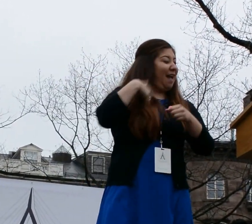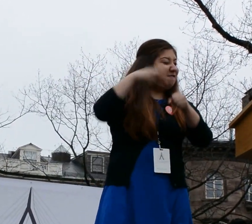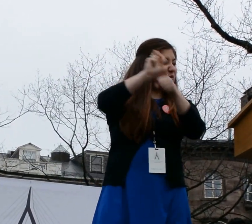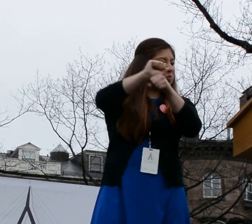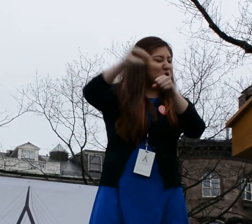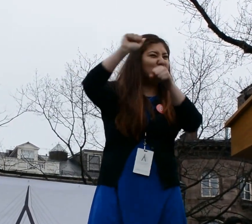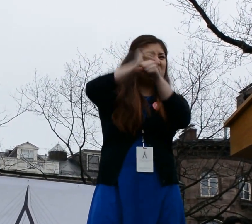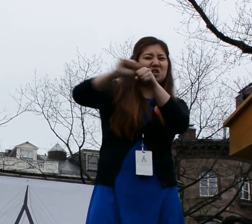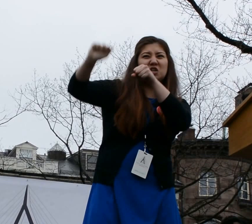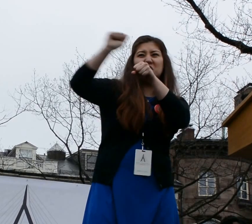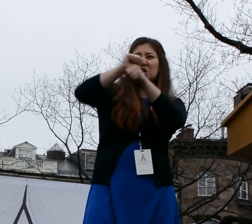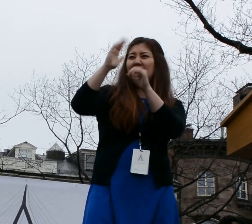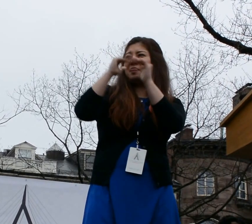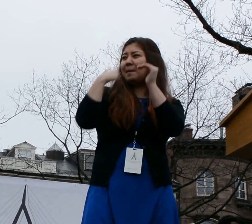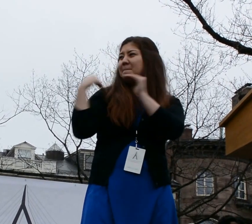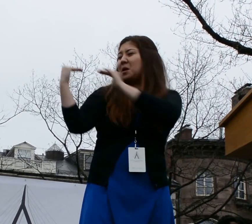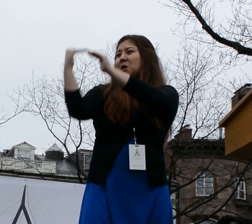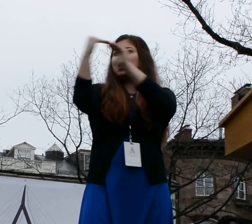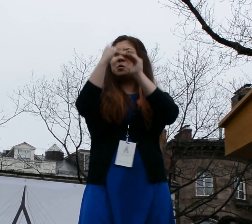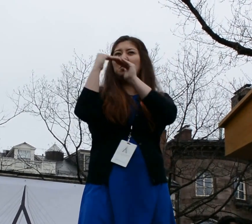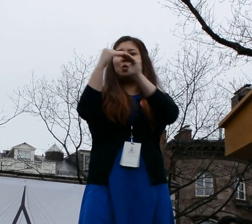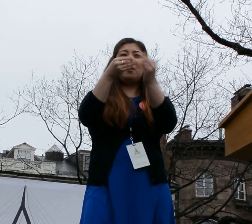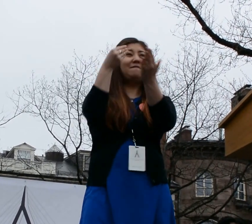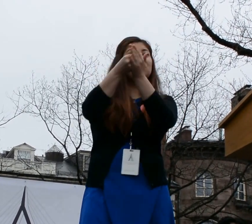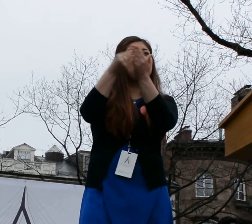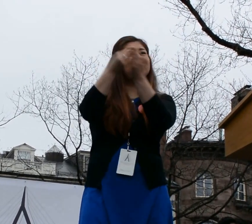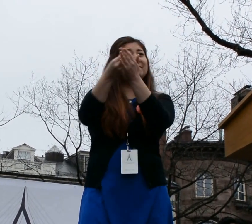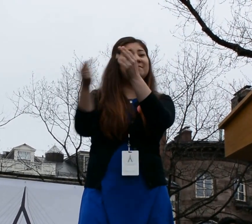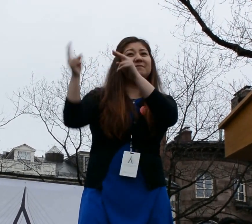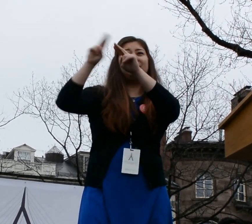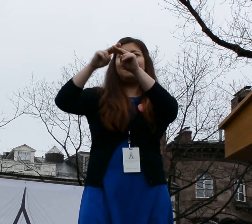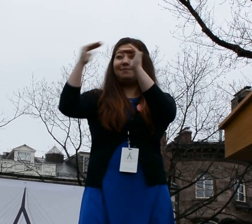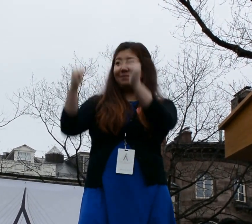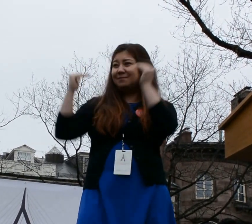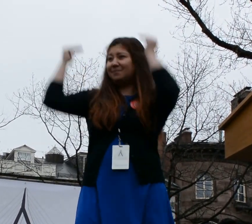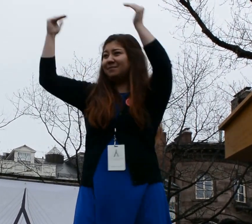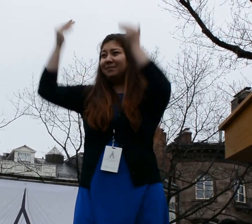Will I have to work harder than my coworkers to get a raise or a promotion?